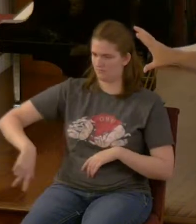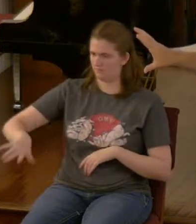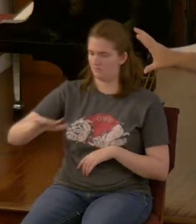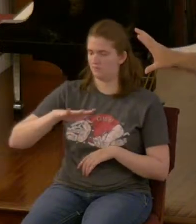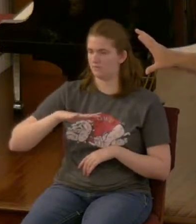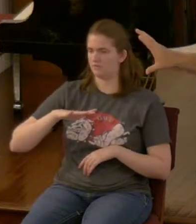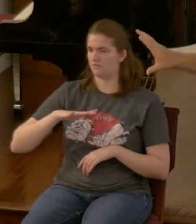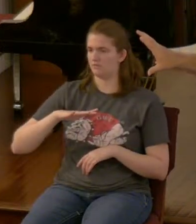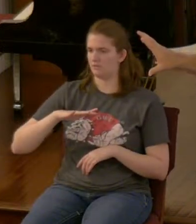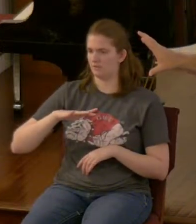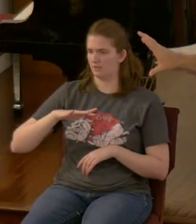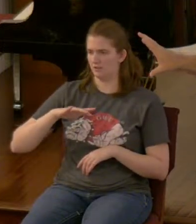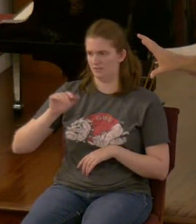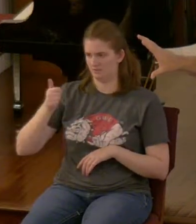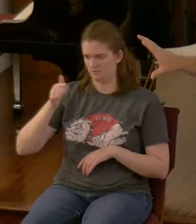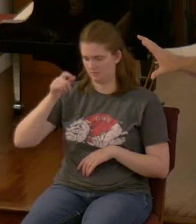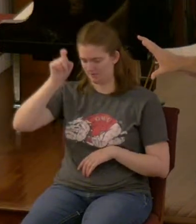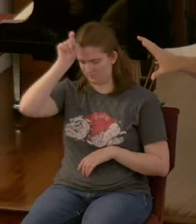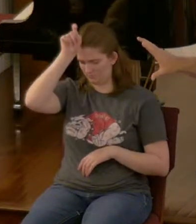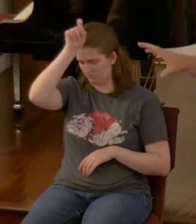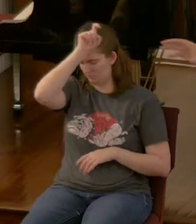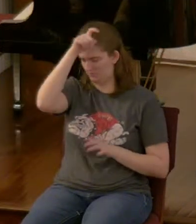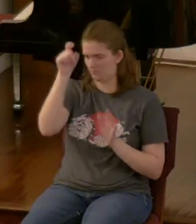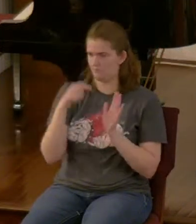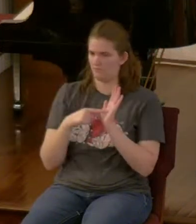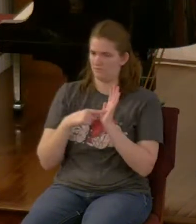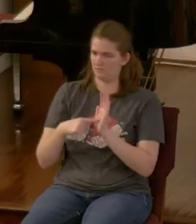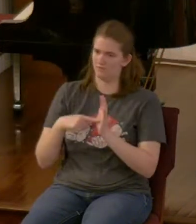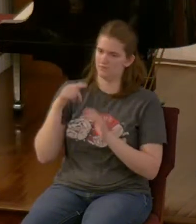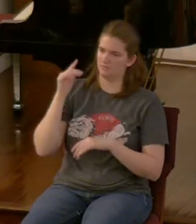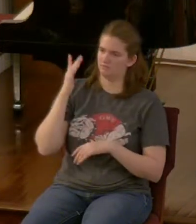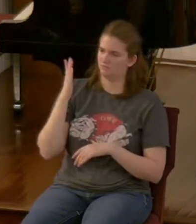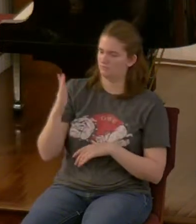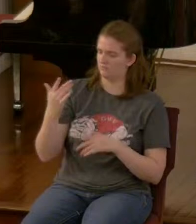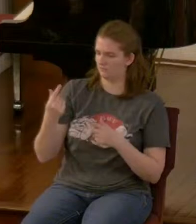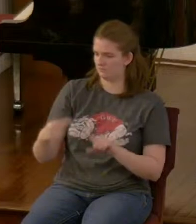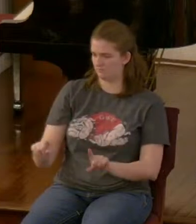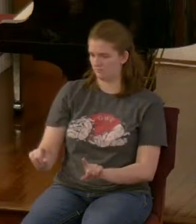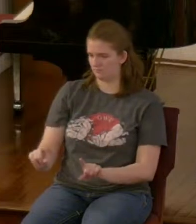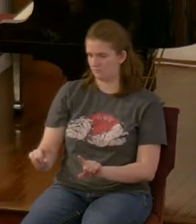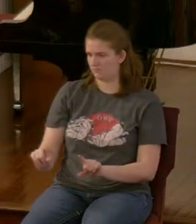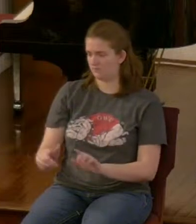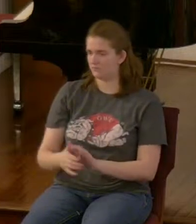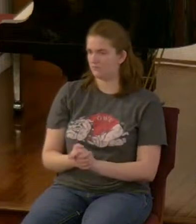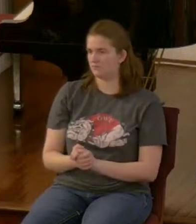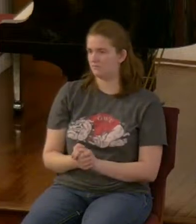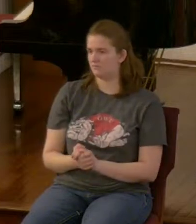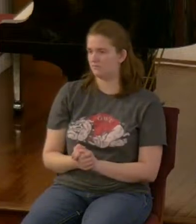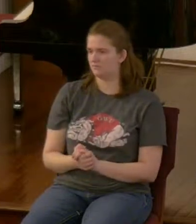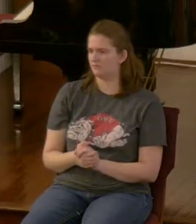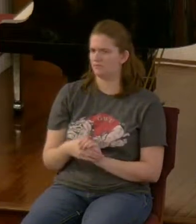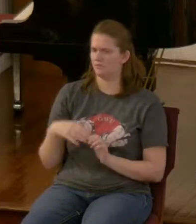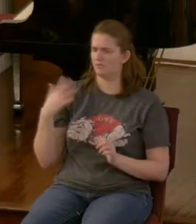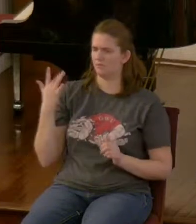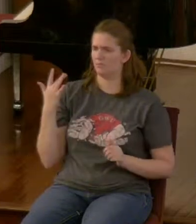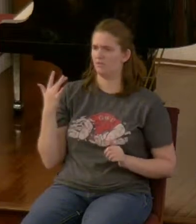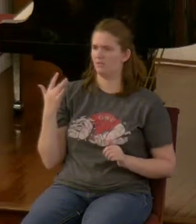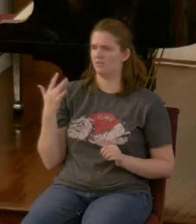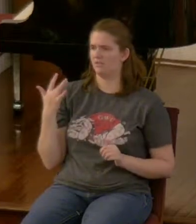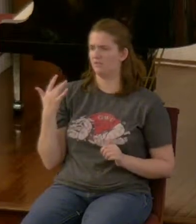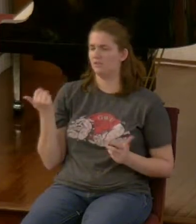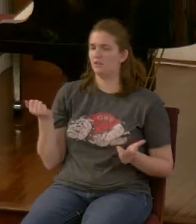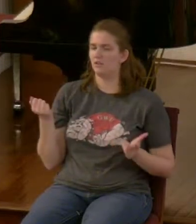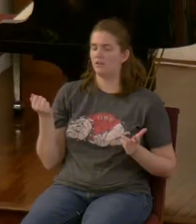that's something yet to come it's not something that happens because why do I say that because